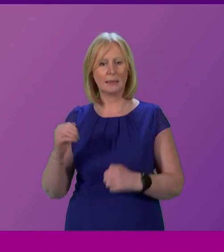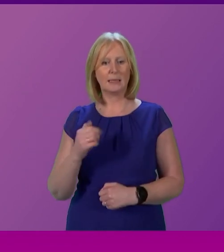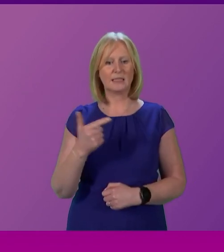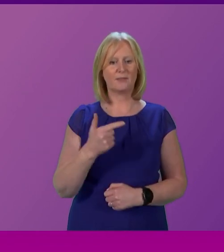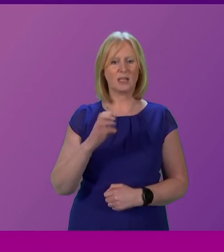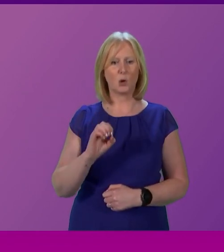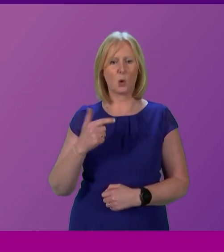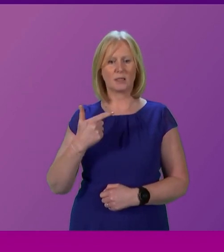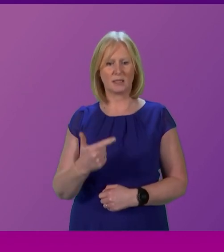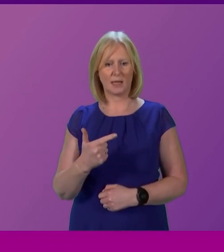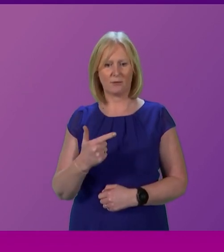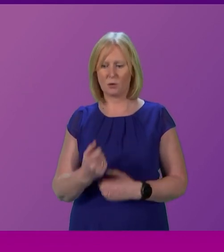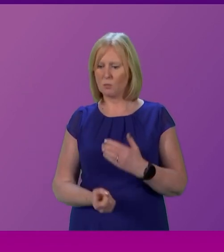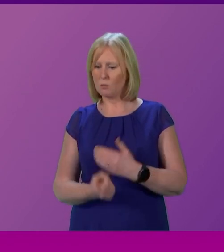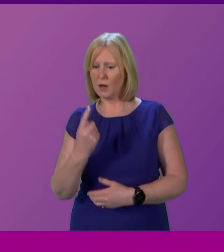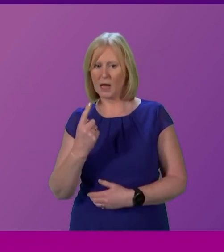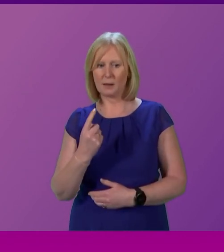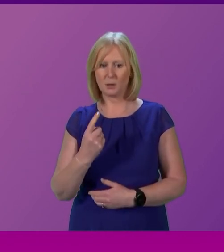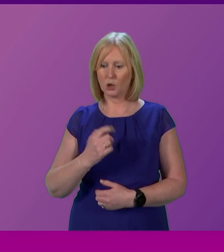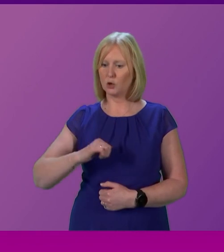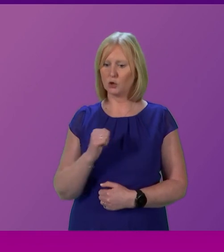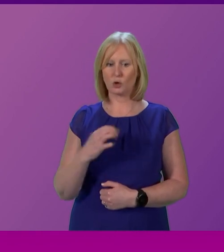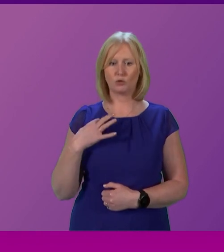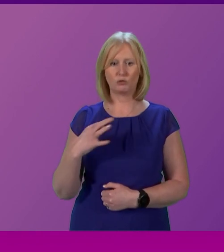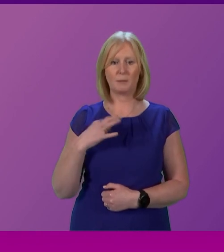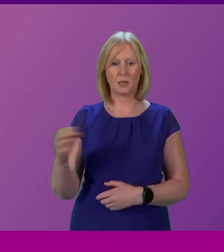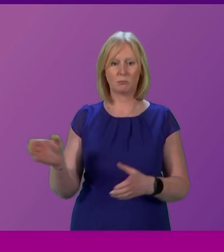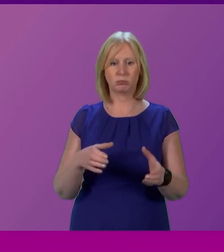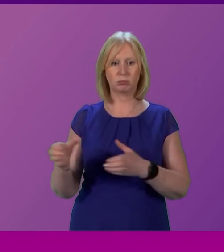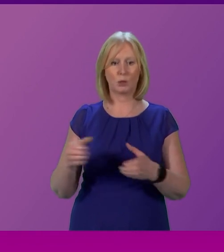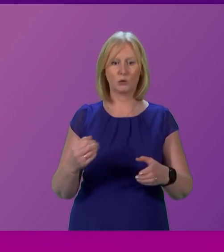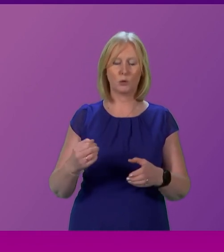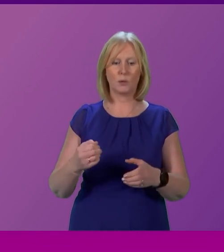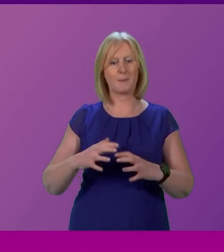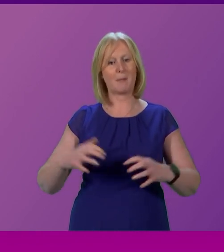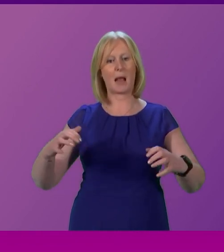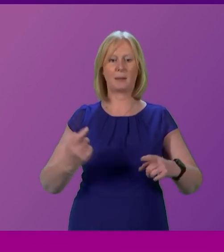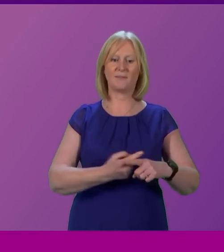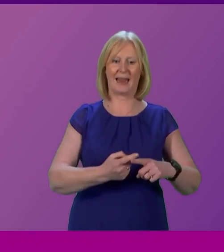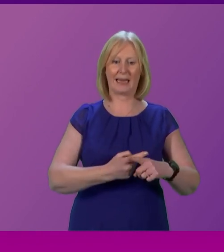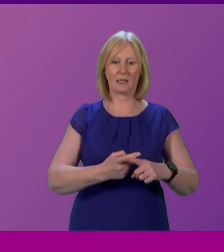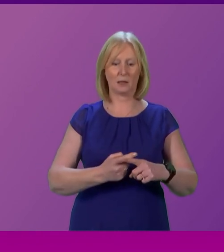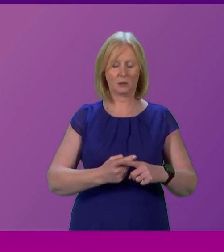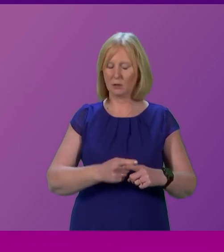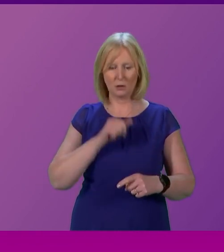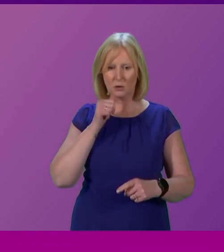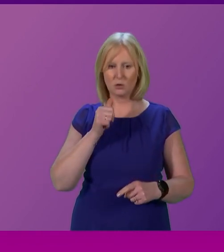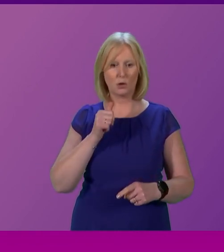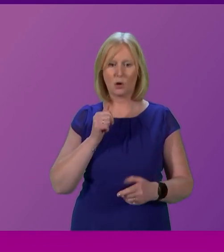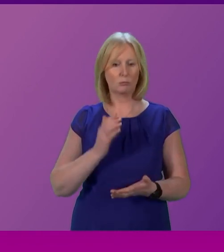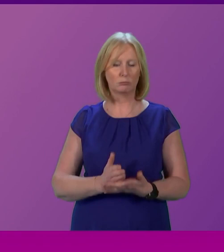was that the Scottish representatives were admitted to the Parliament of England. That is not what was done.